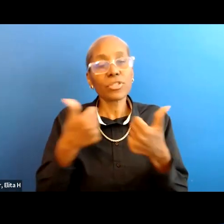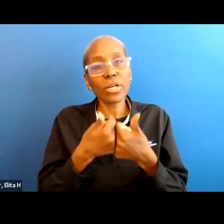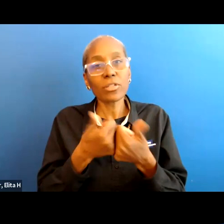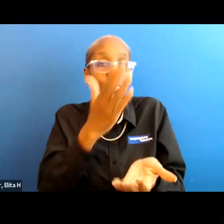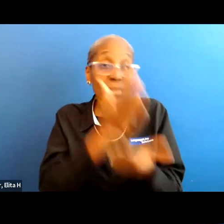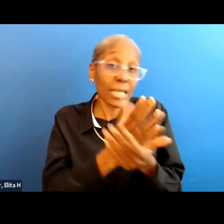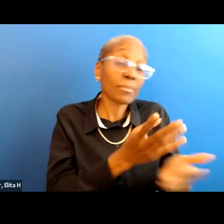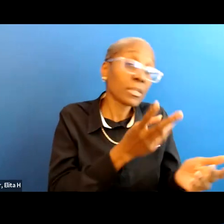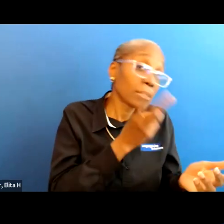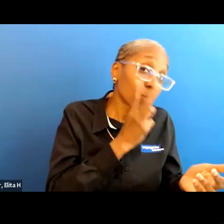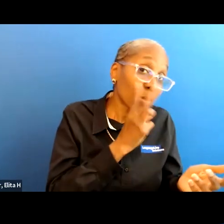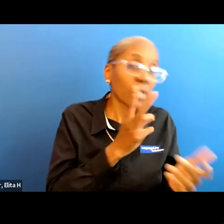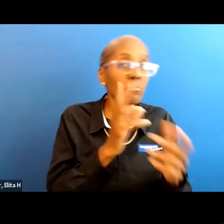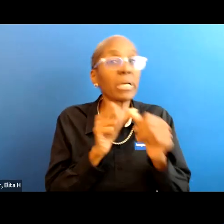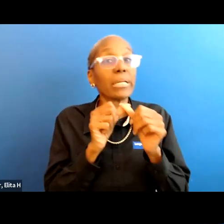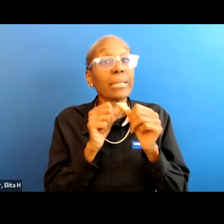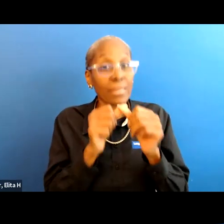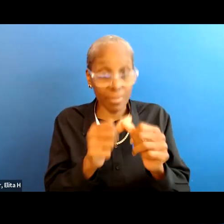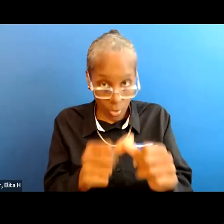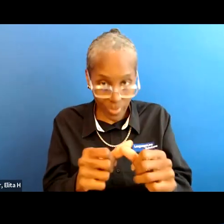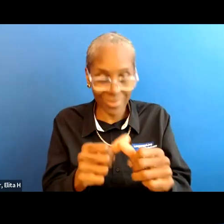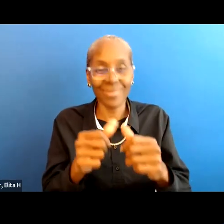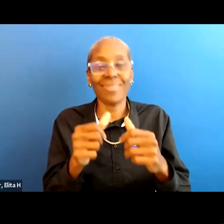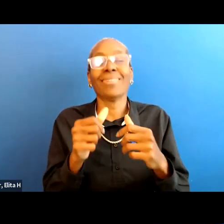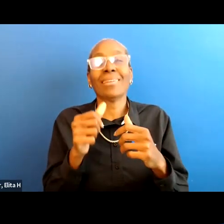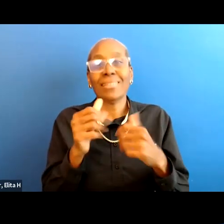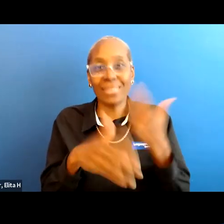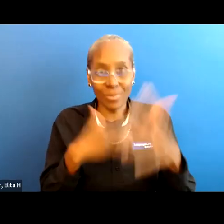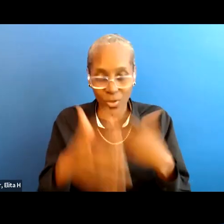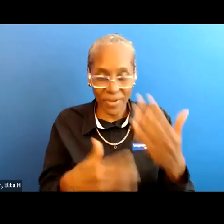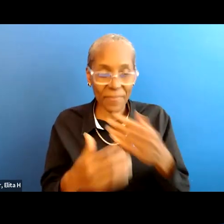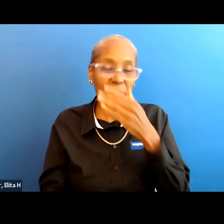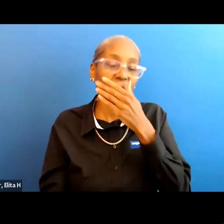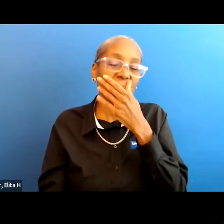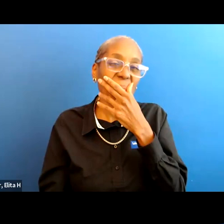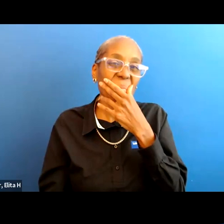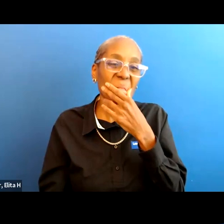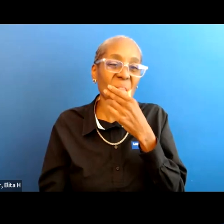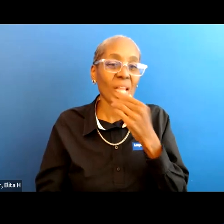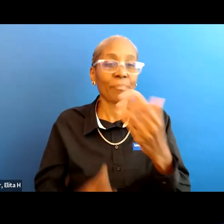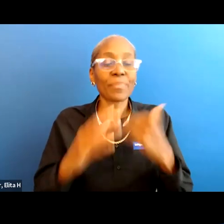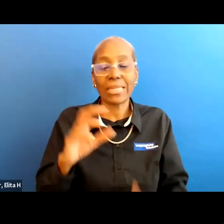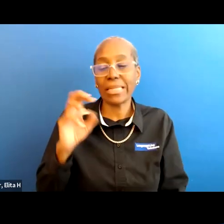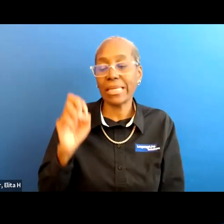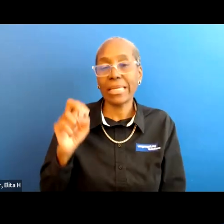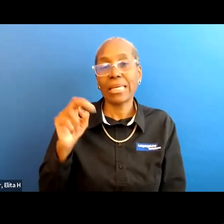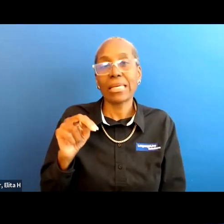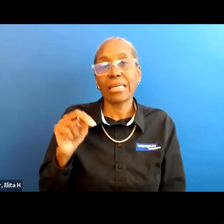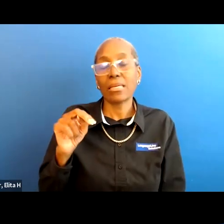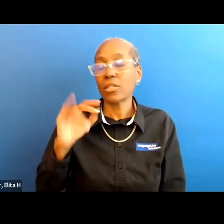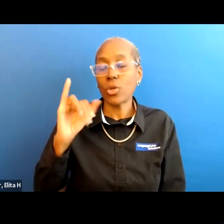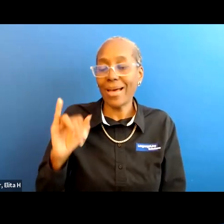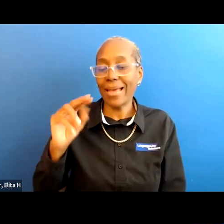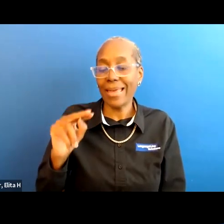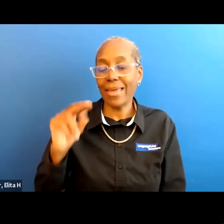stop smoking but keep going keep going um the uh encephalator is i-n